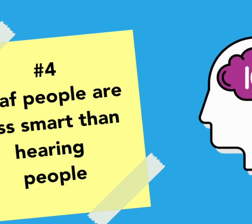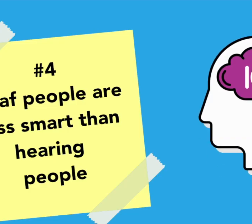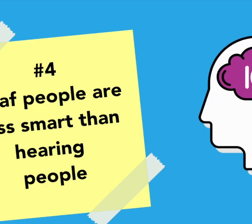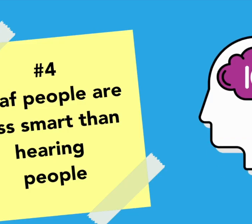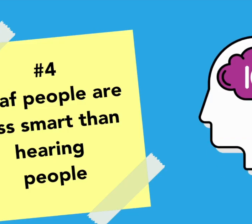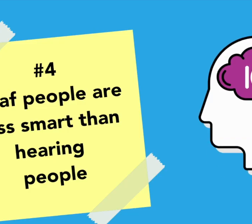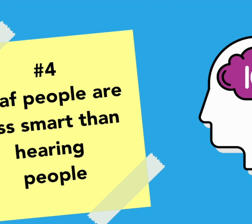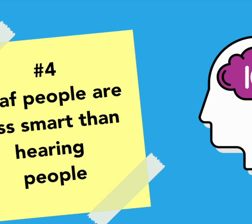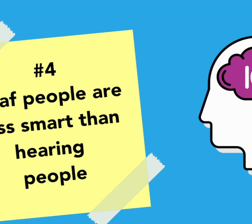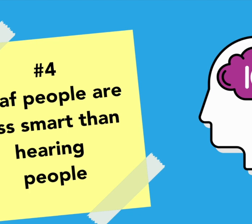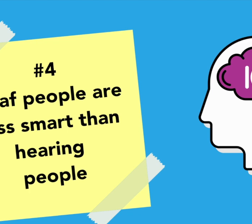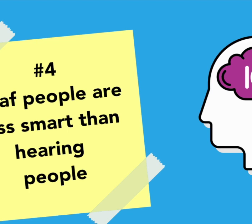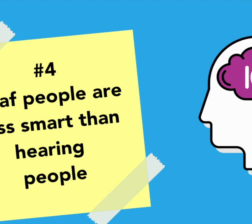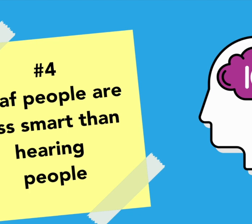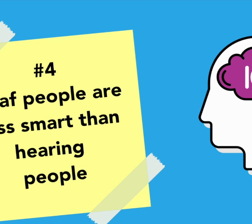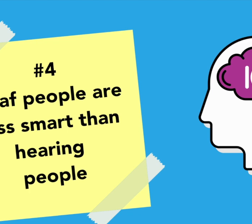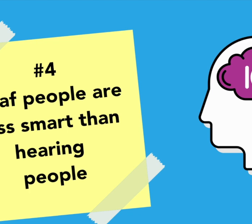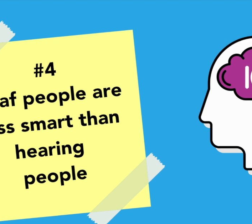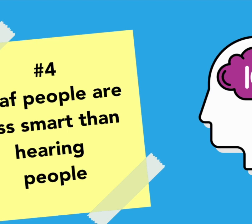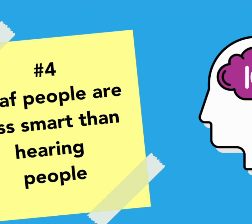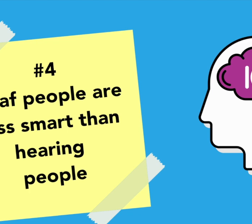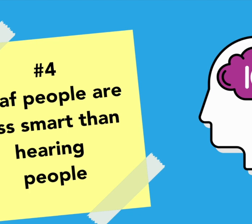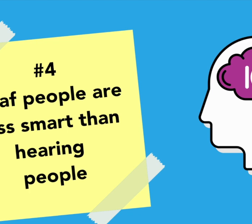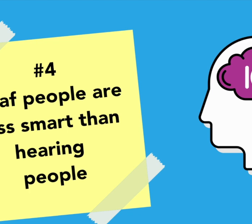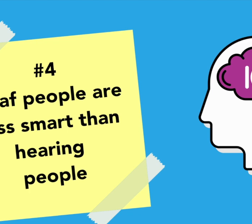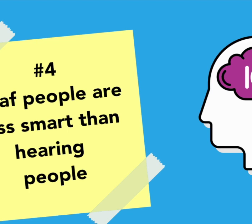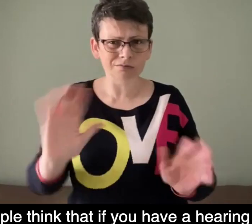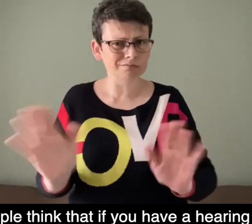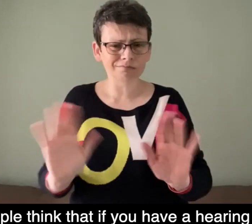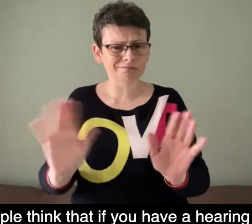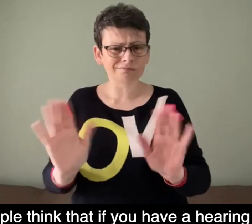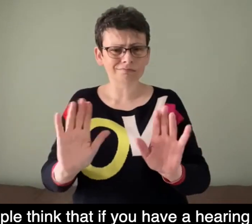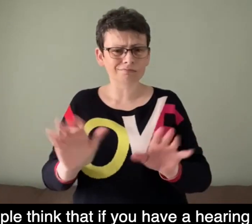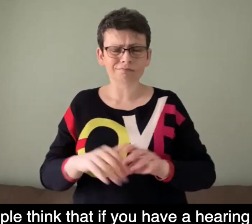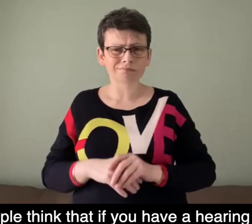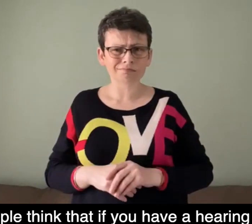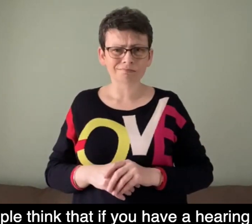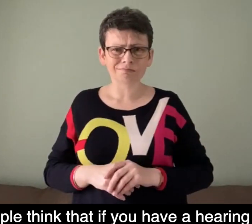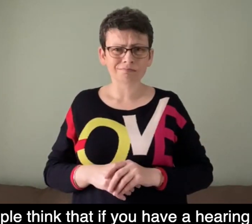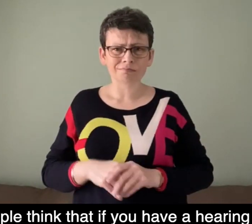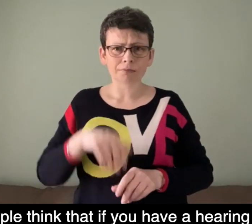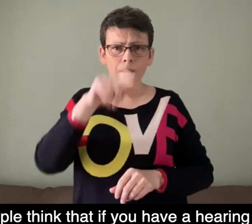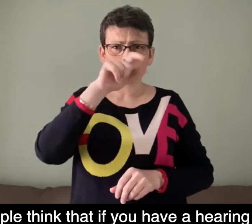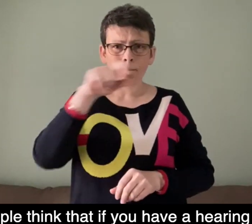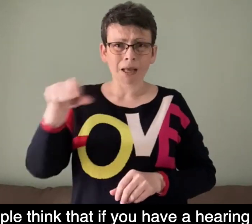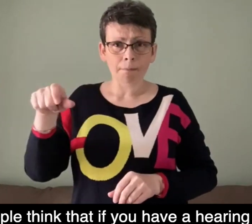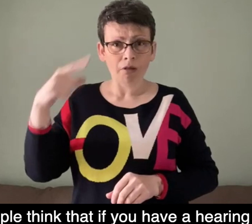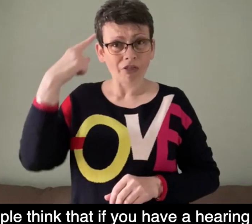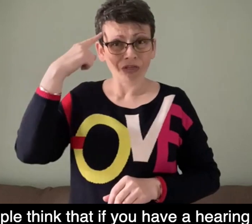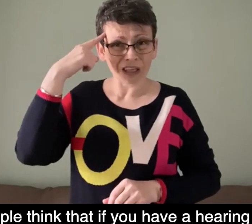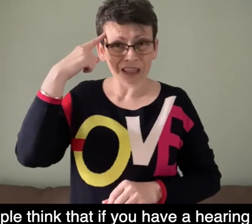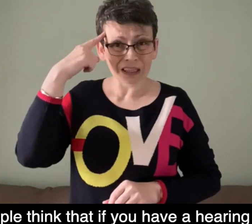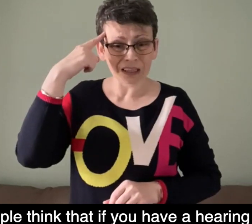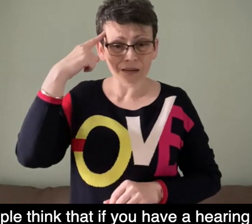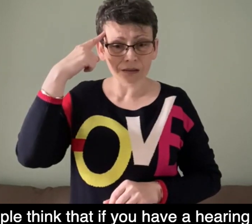Deaf people are less smart than hearing people. No. People think that if you have a hearing loss,